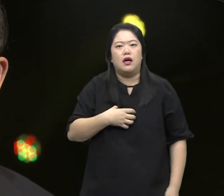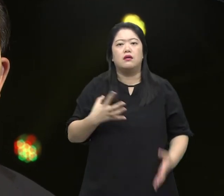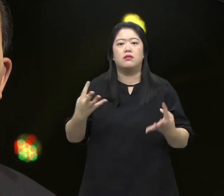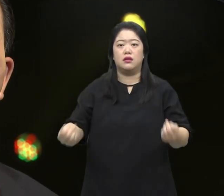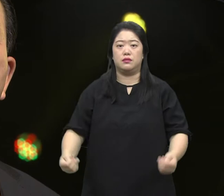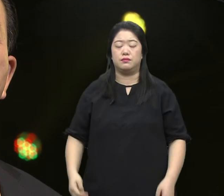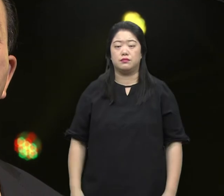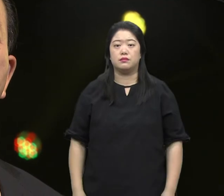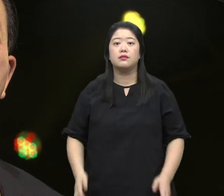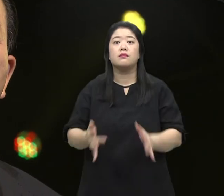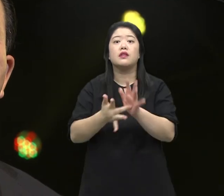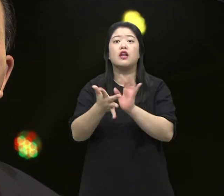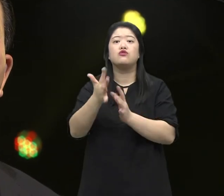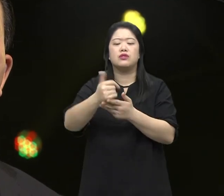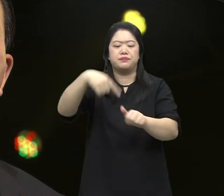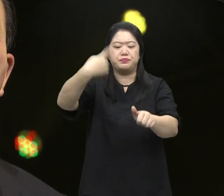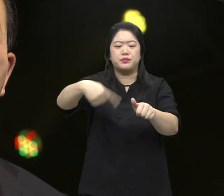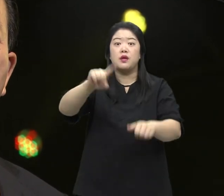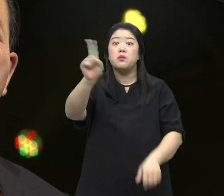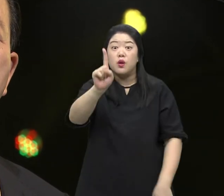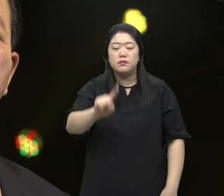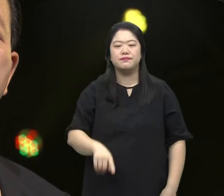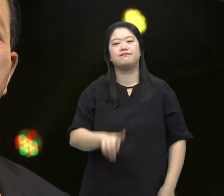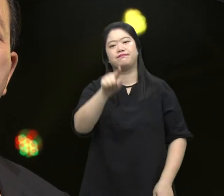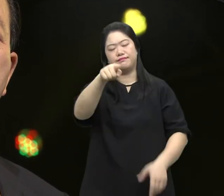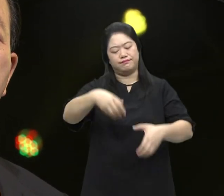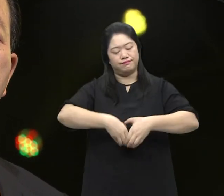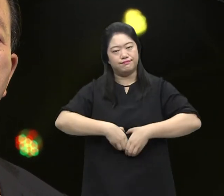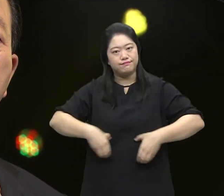Be bold. I have overcome the world.